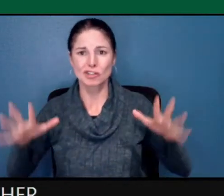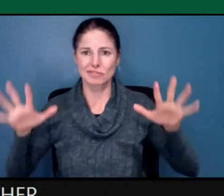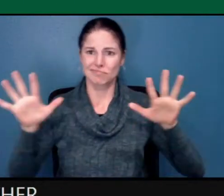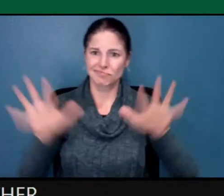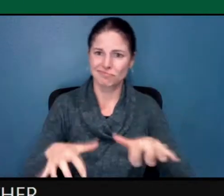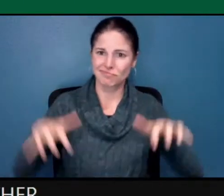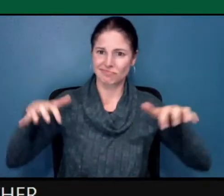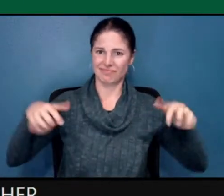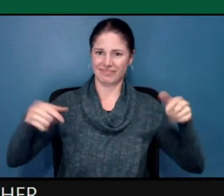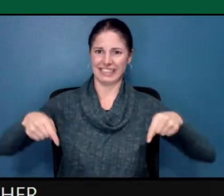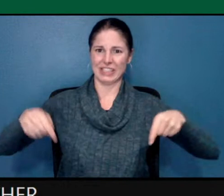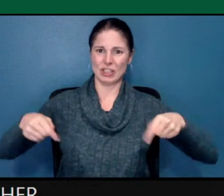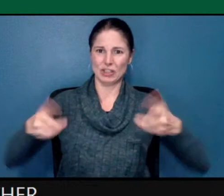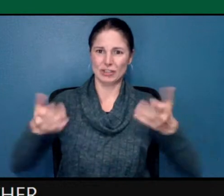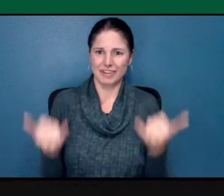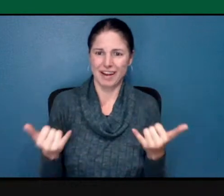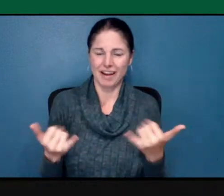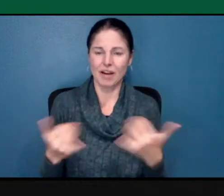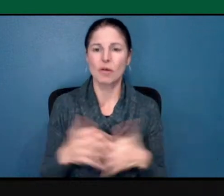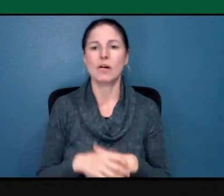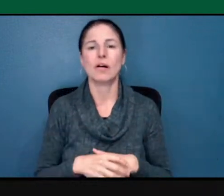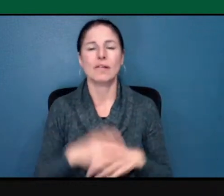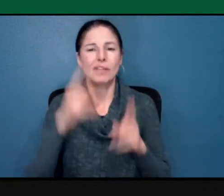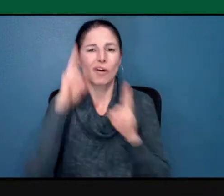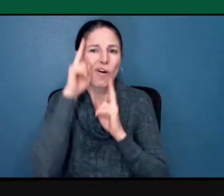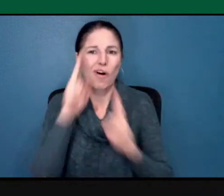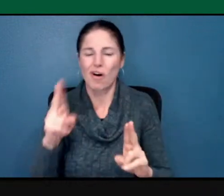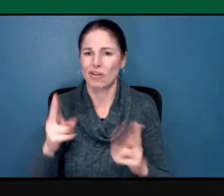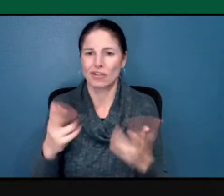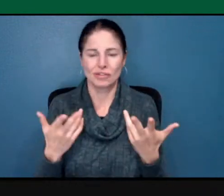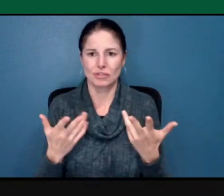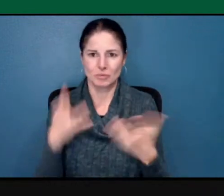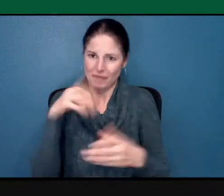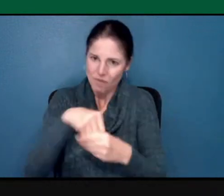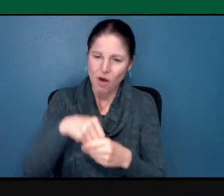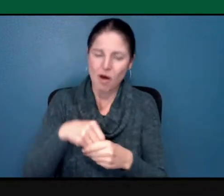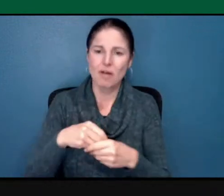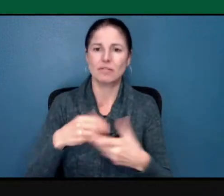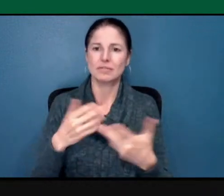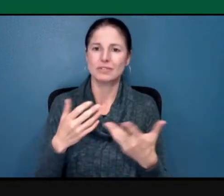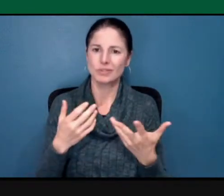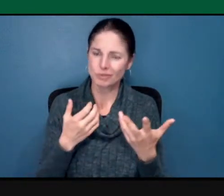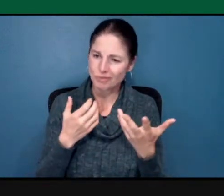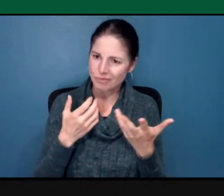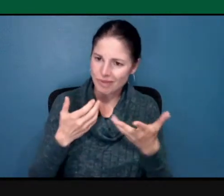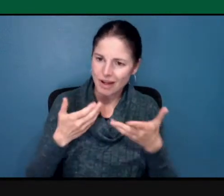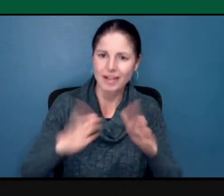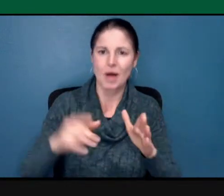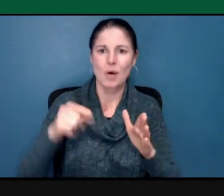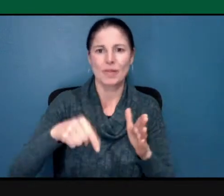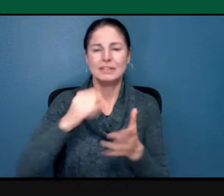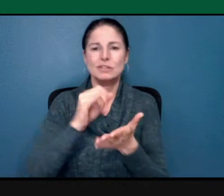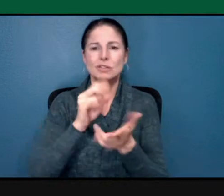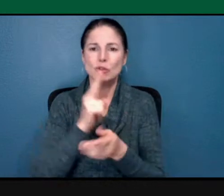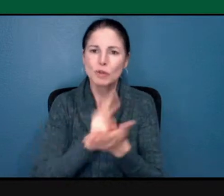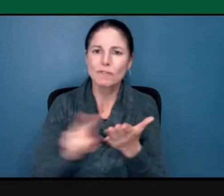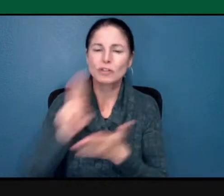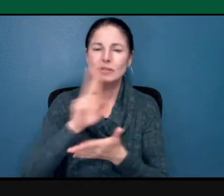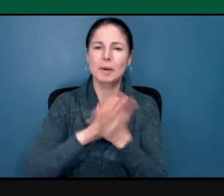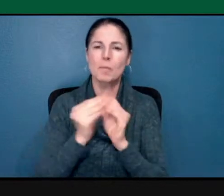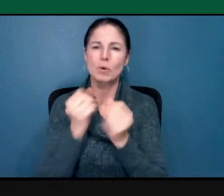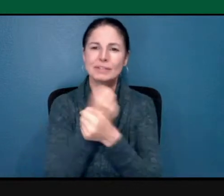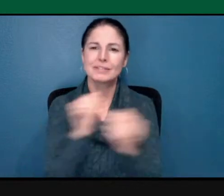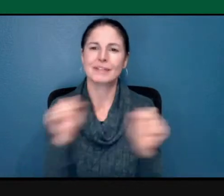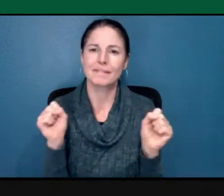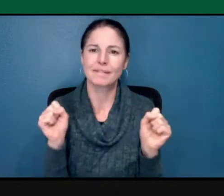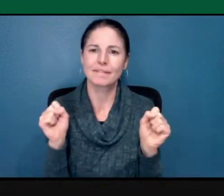to have a role in making our camper a safer, more unified and more inclusive place. By creating a safer